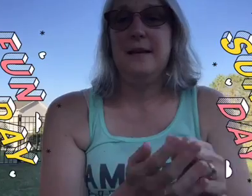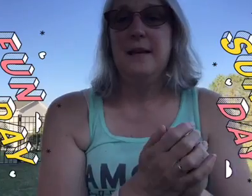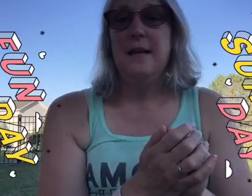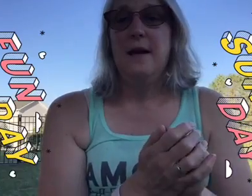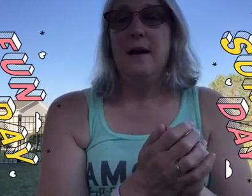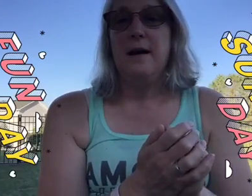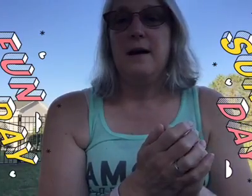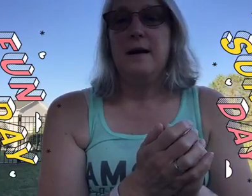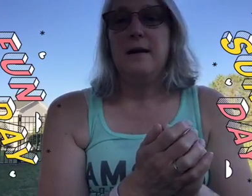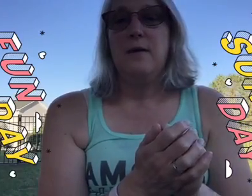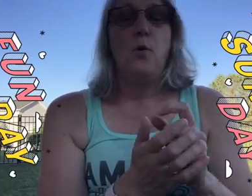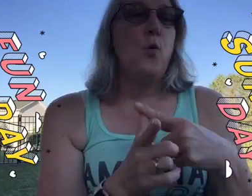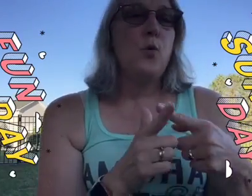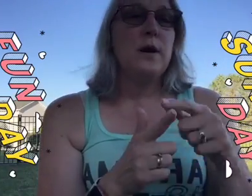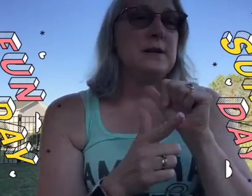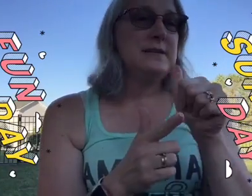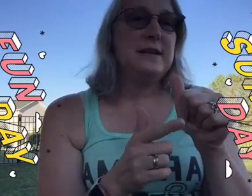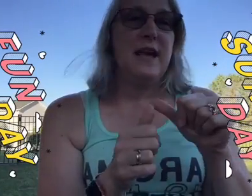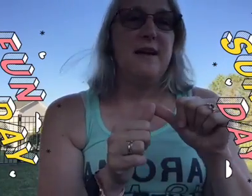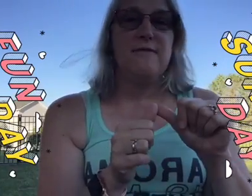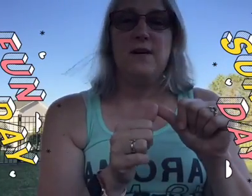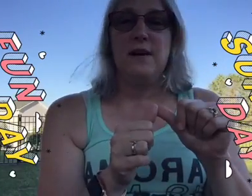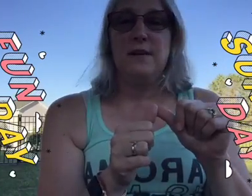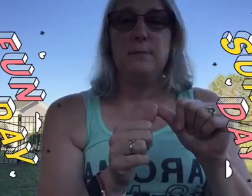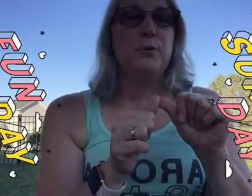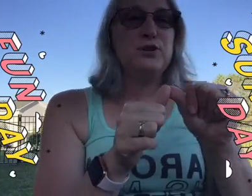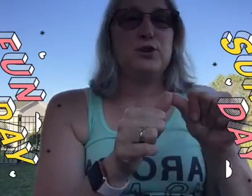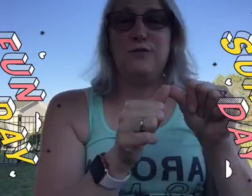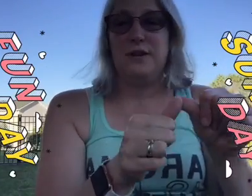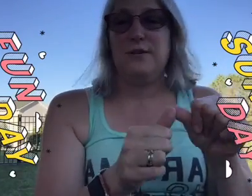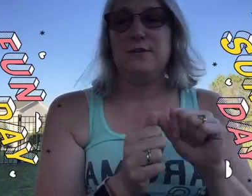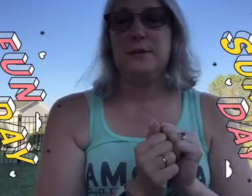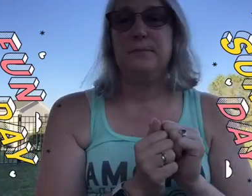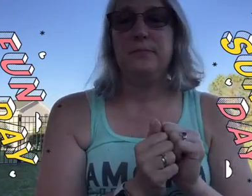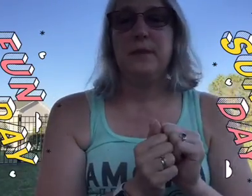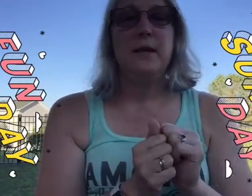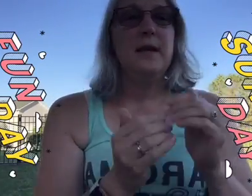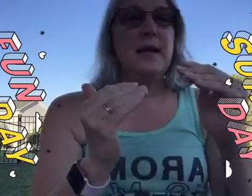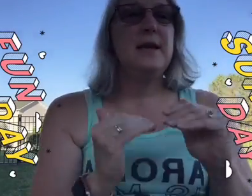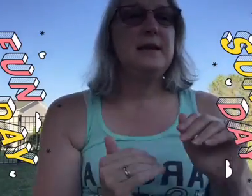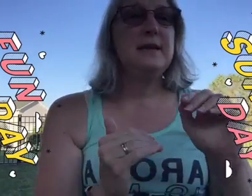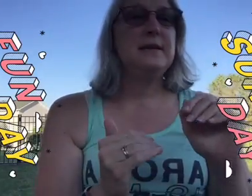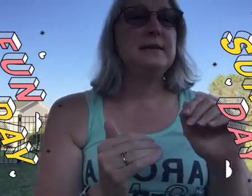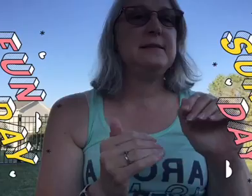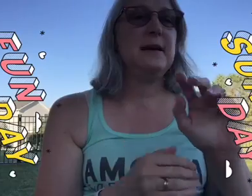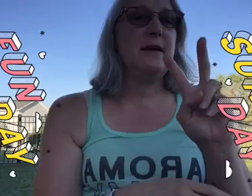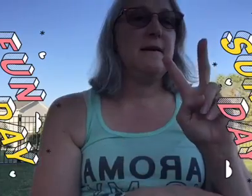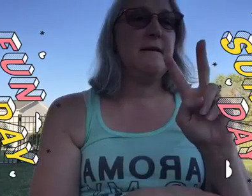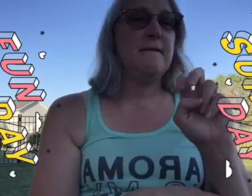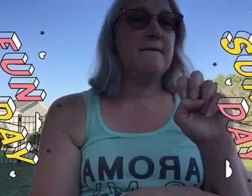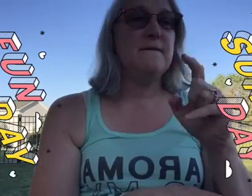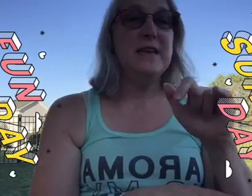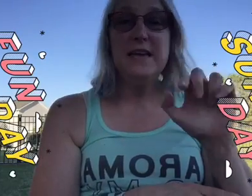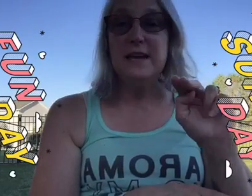or it doesn't have preservatives it is vegan